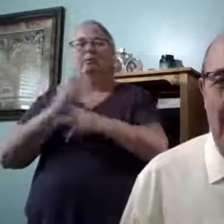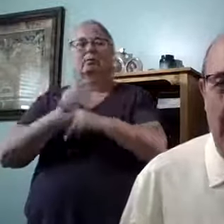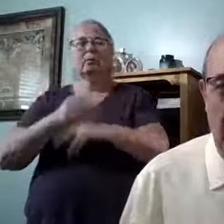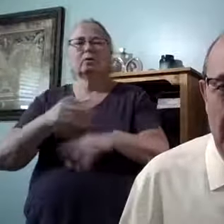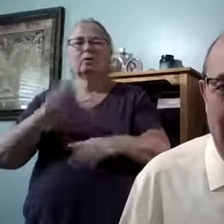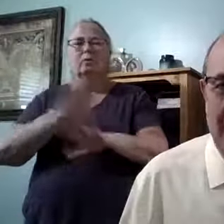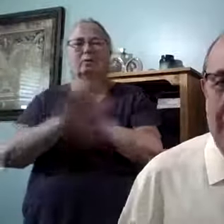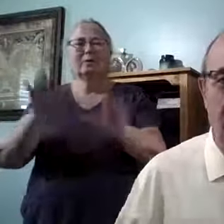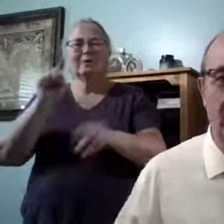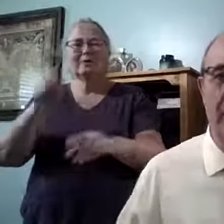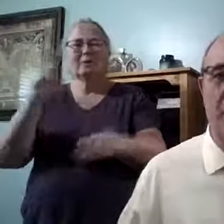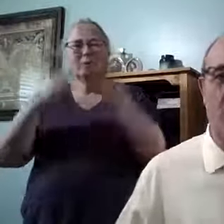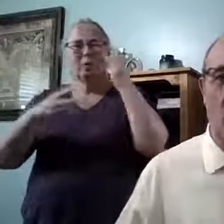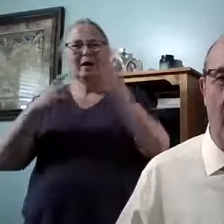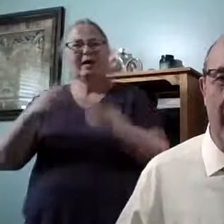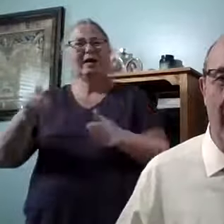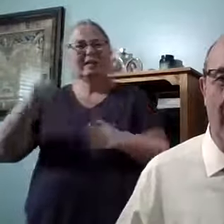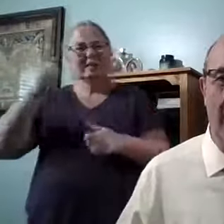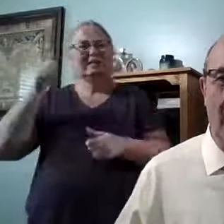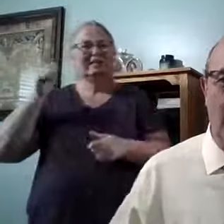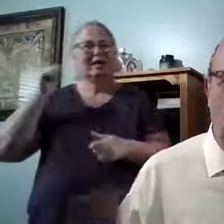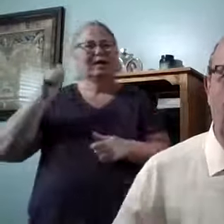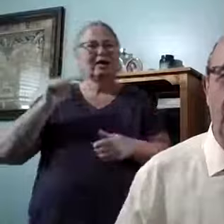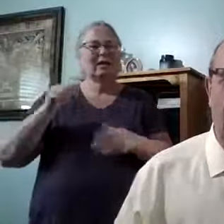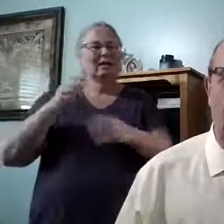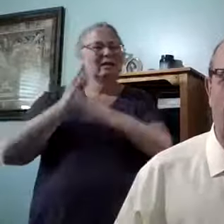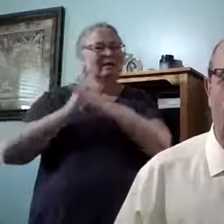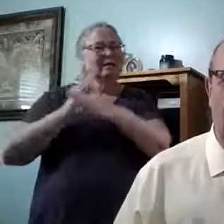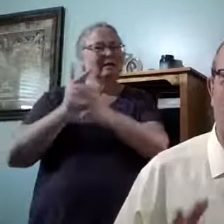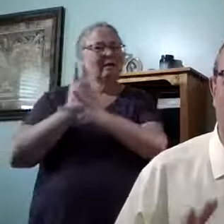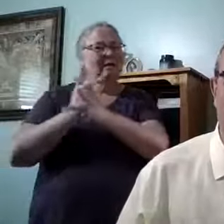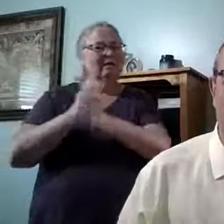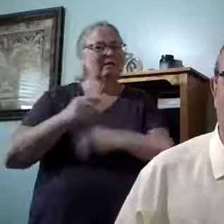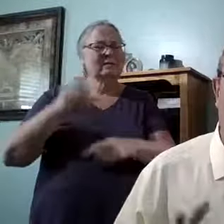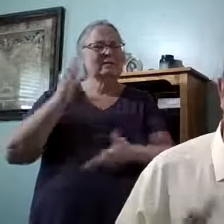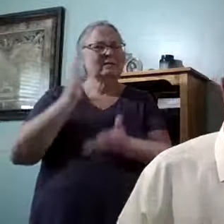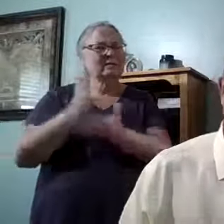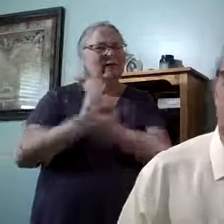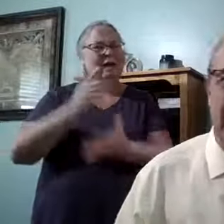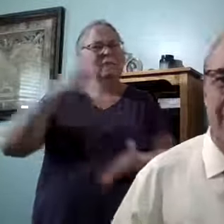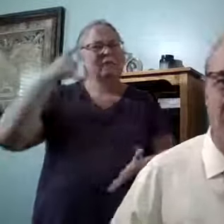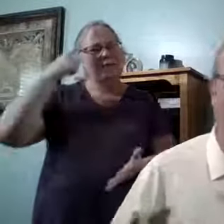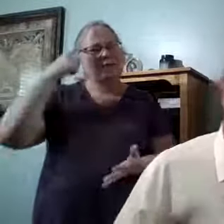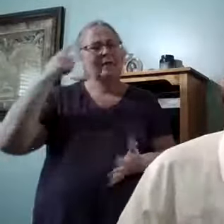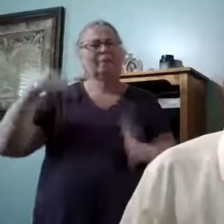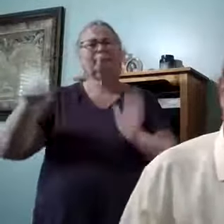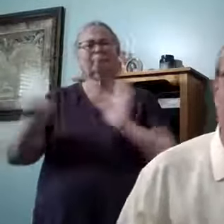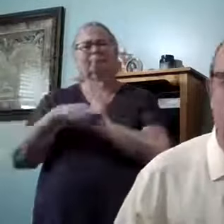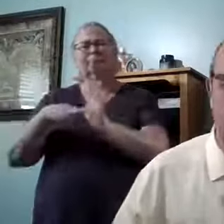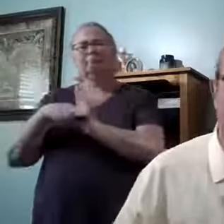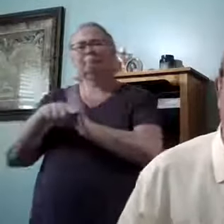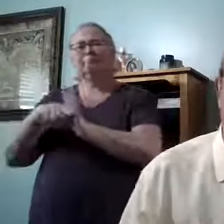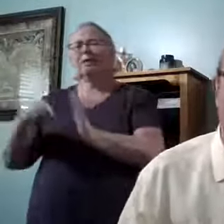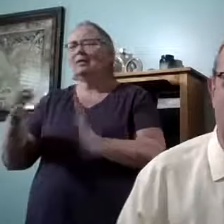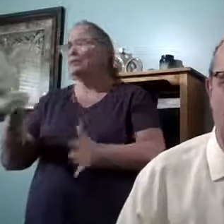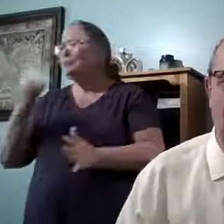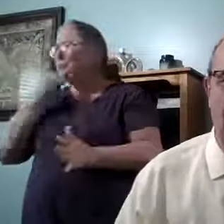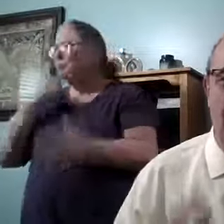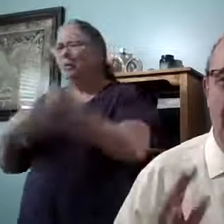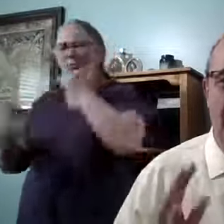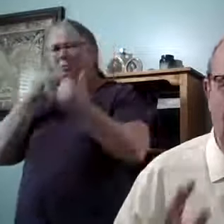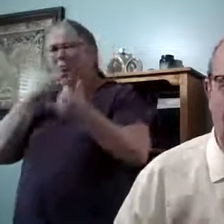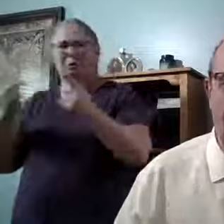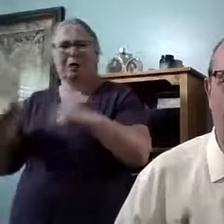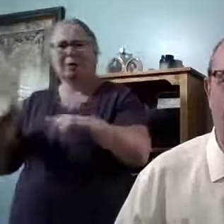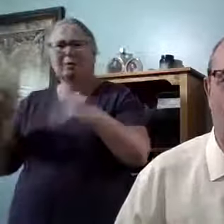He's got our backs. Everything's going to work out. Quit, stop or stop thinking about the negative and all the things that's not going to happen.